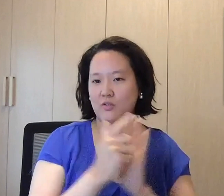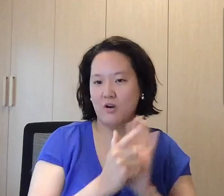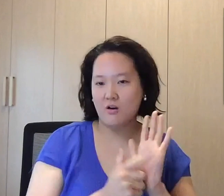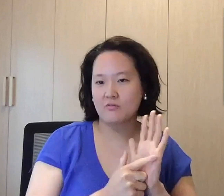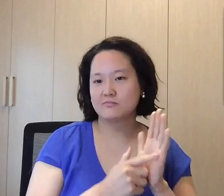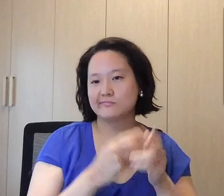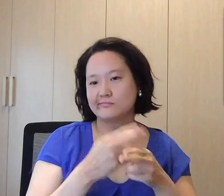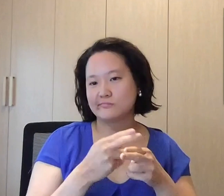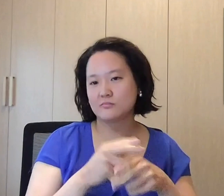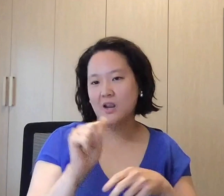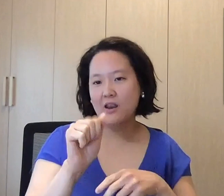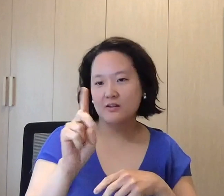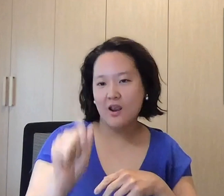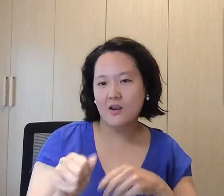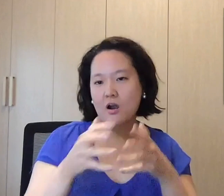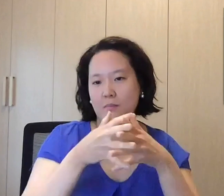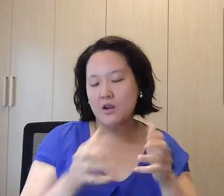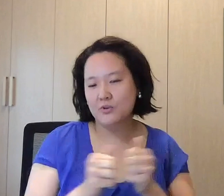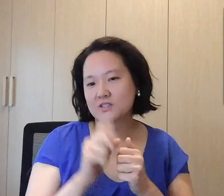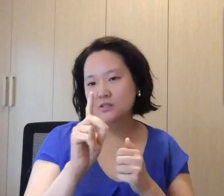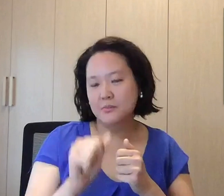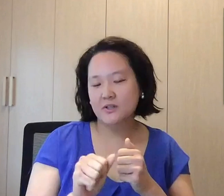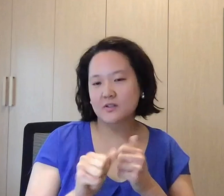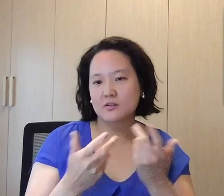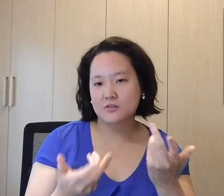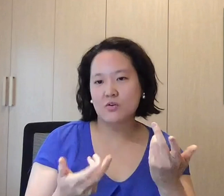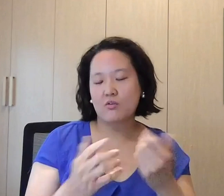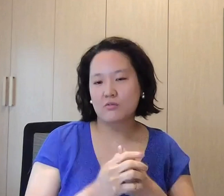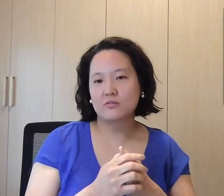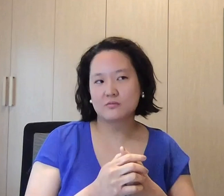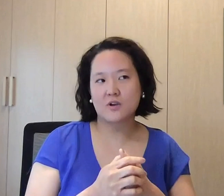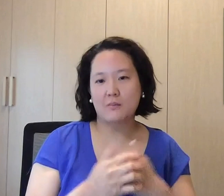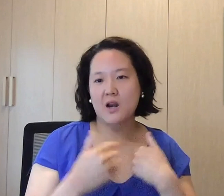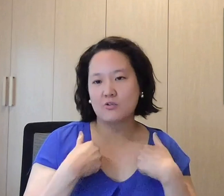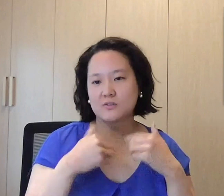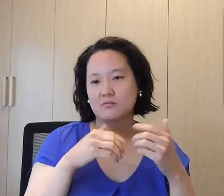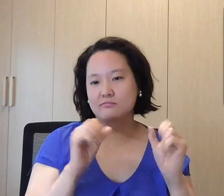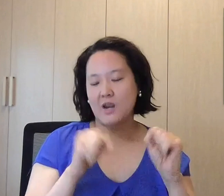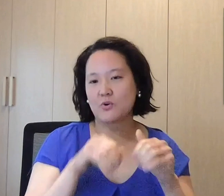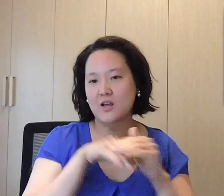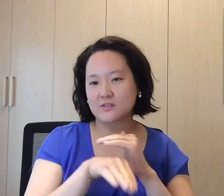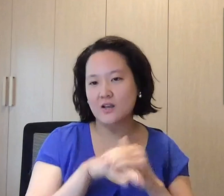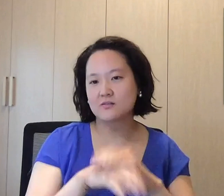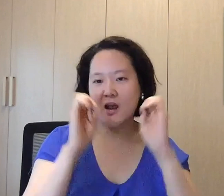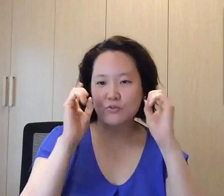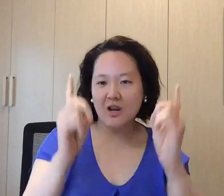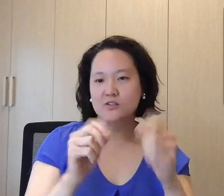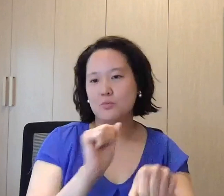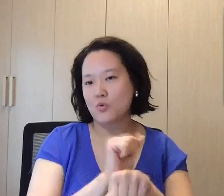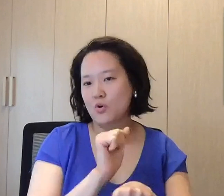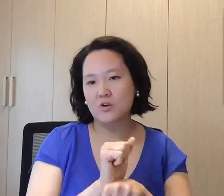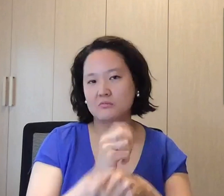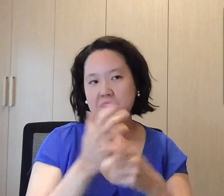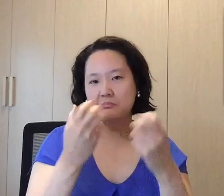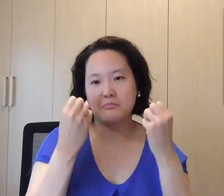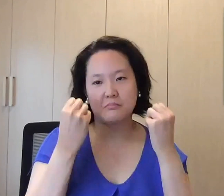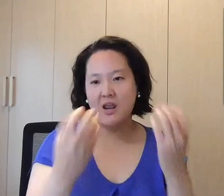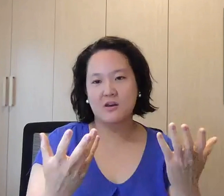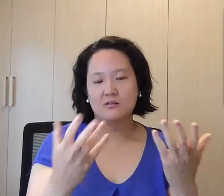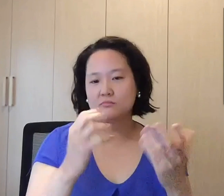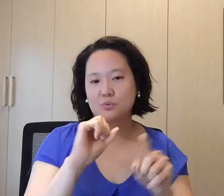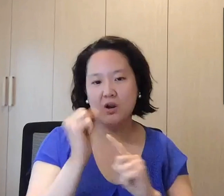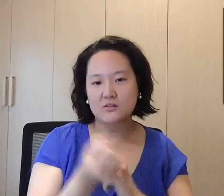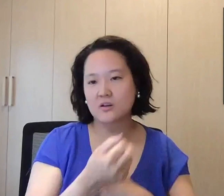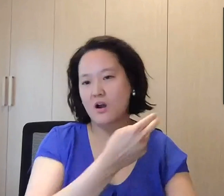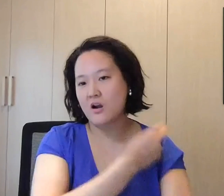and in the U S we have good legal protections. Like I mentioned the ADA and I can get access